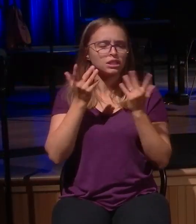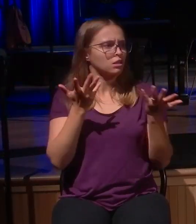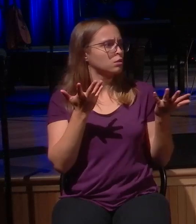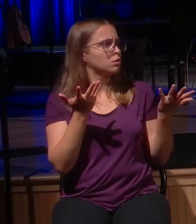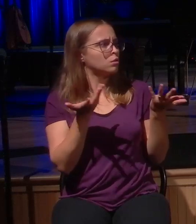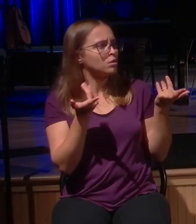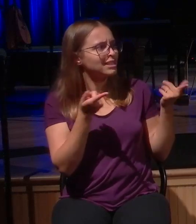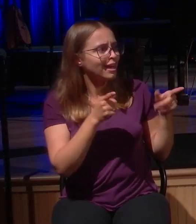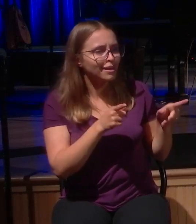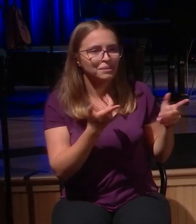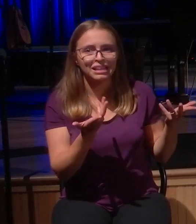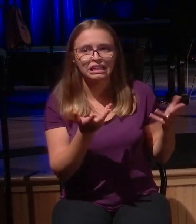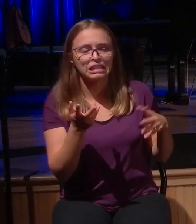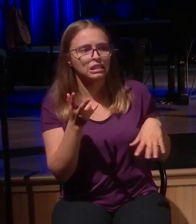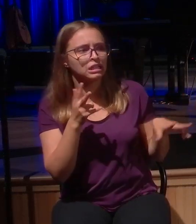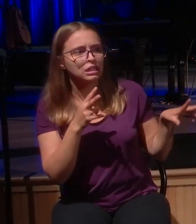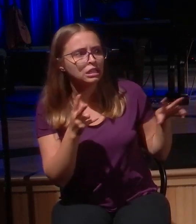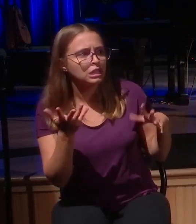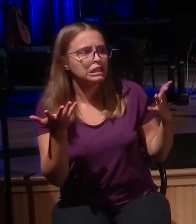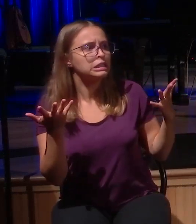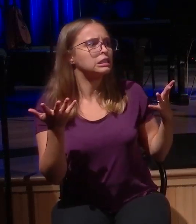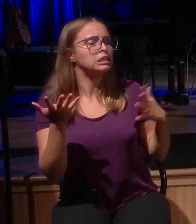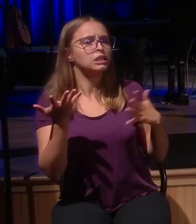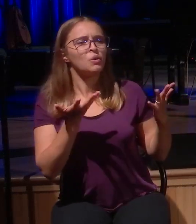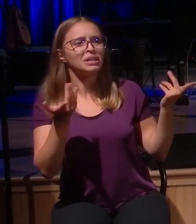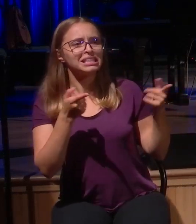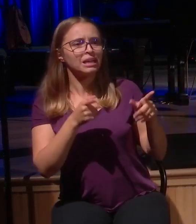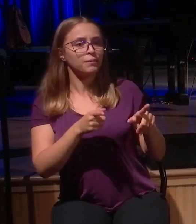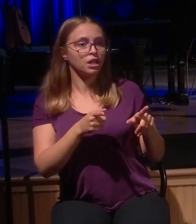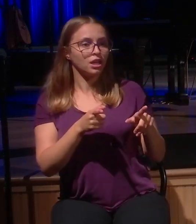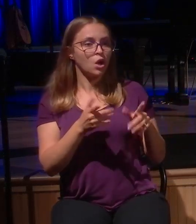Look at it with me. Verse 27. What's the word I told you to put in your back pocket?